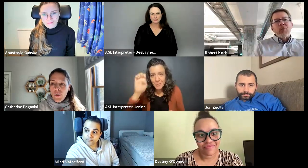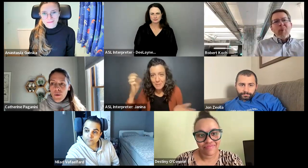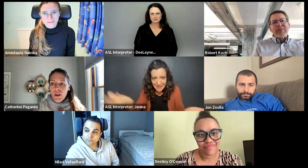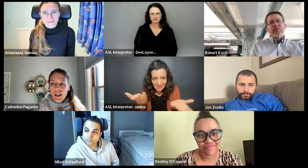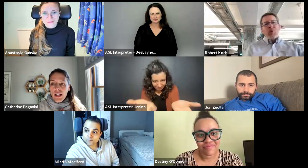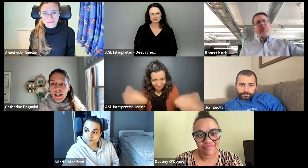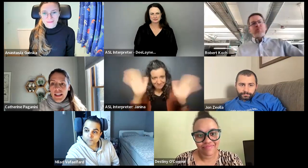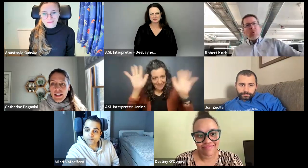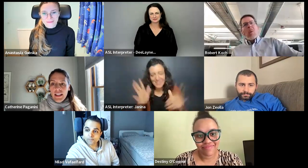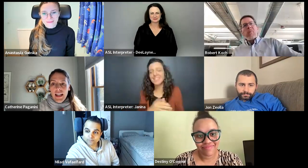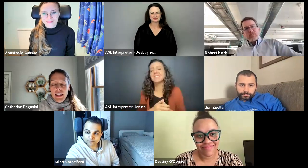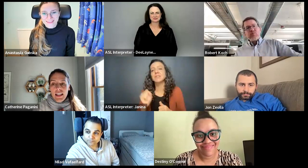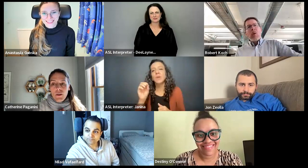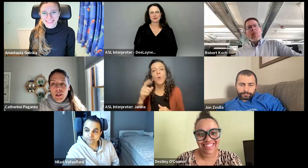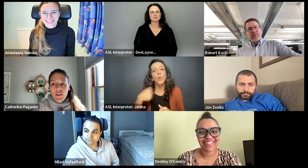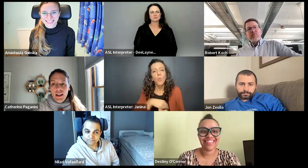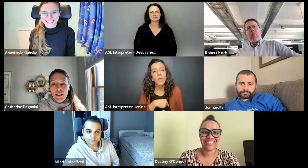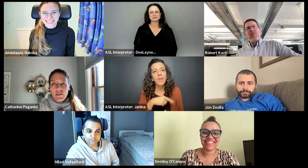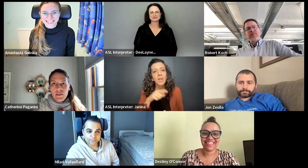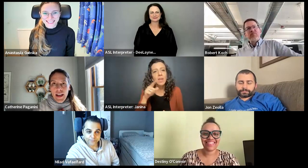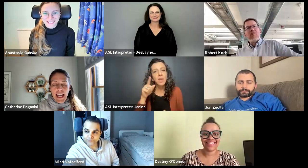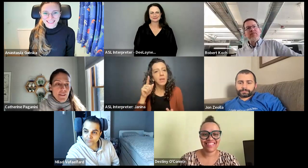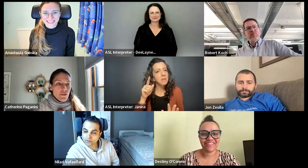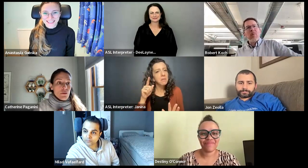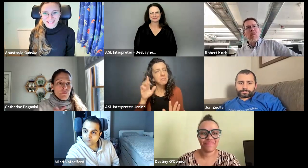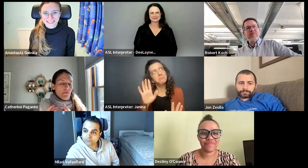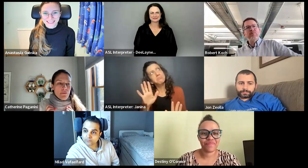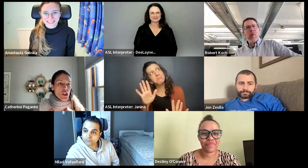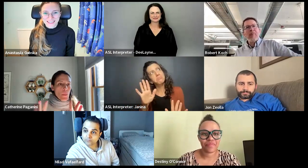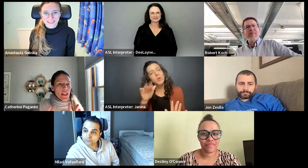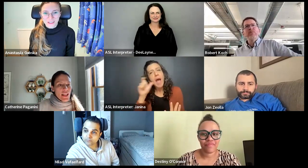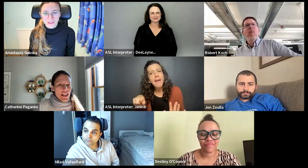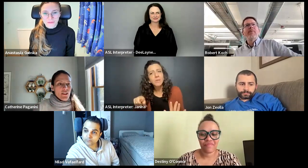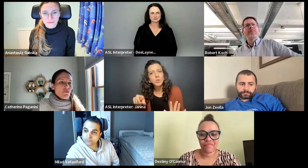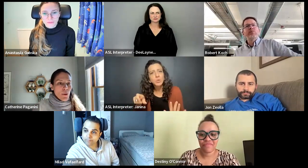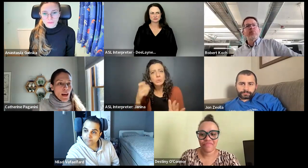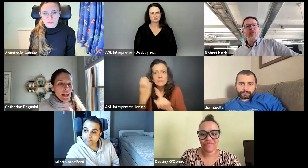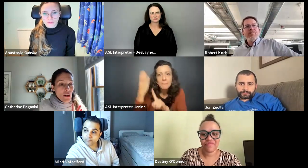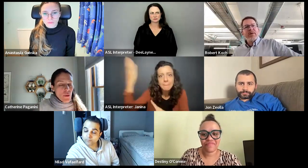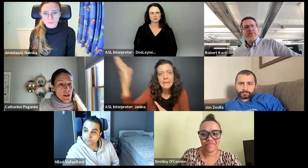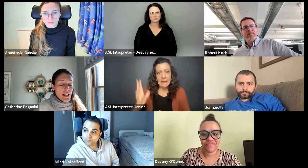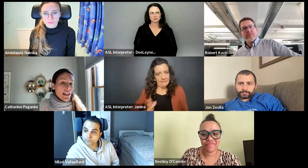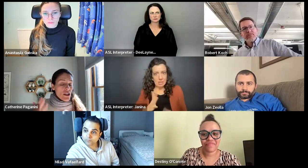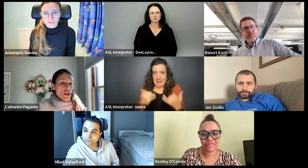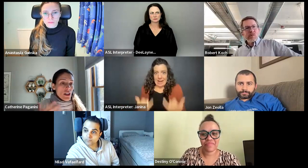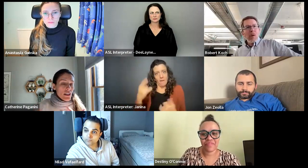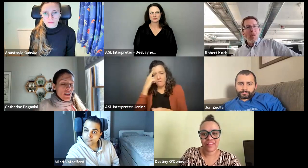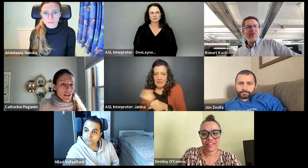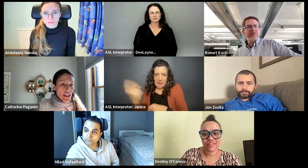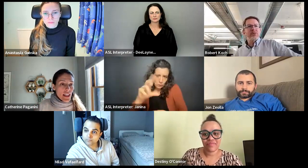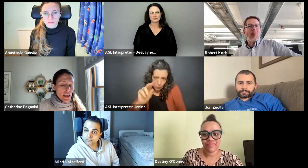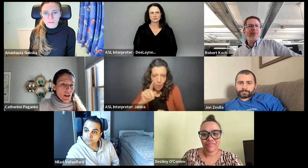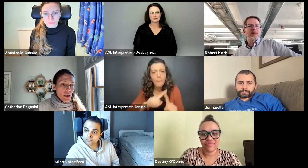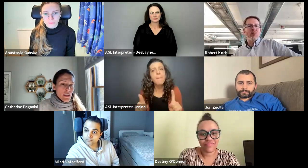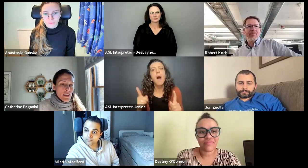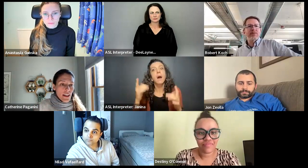And so, yeah, I think we don't have to submit anything right now, right? But like, start